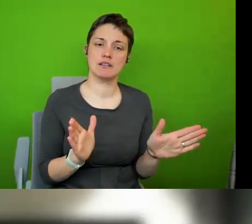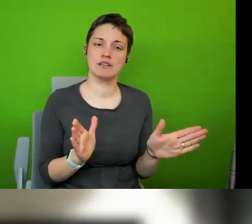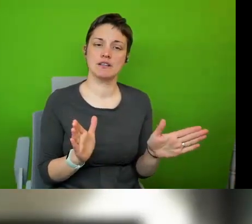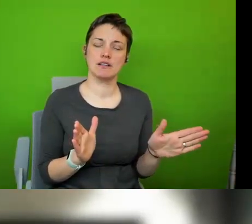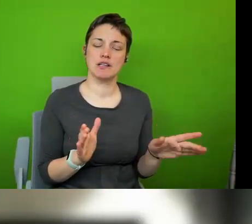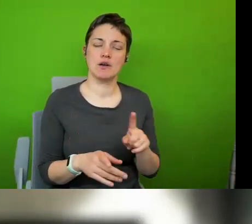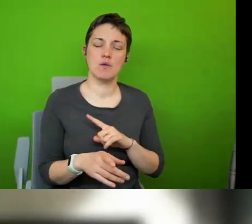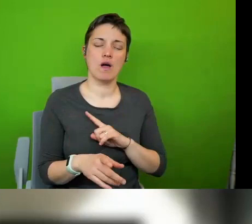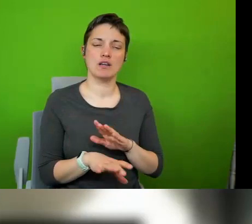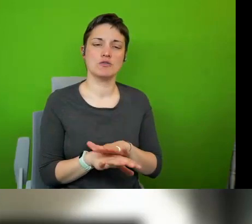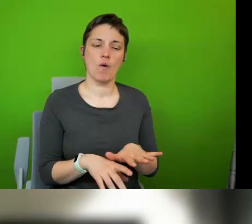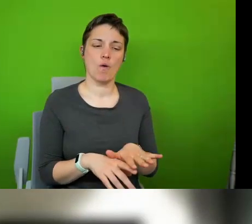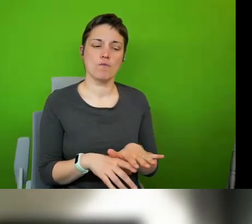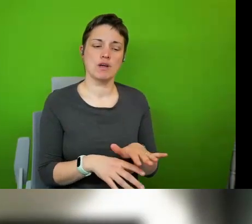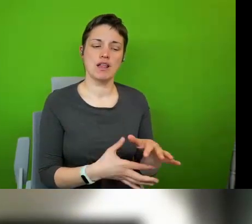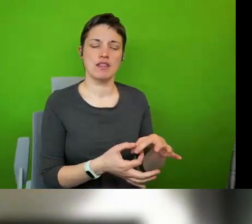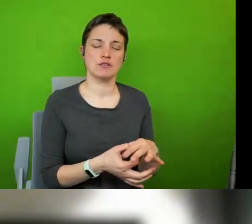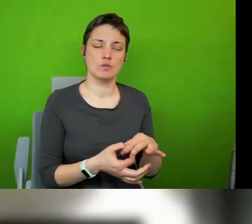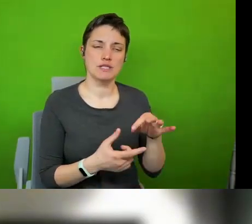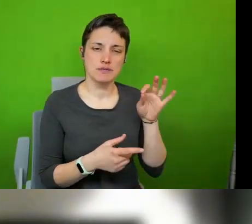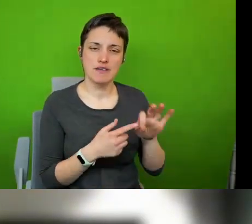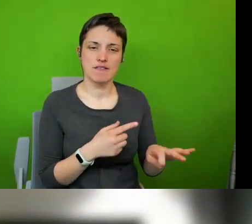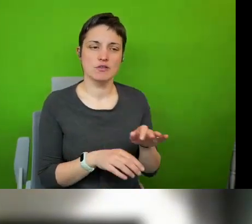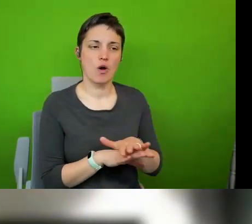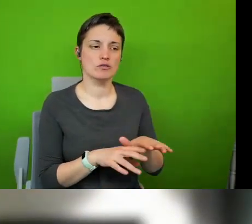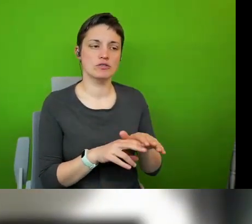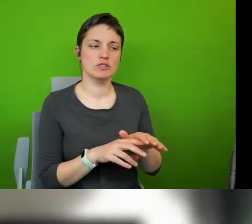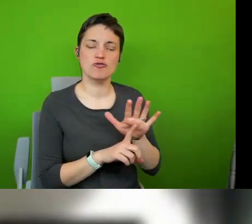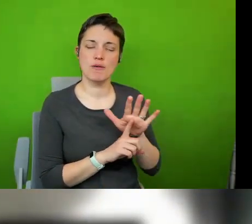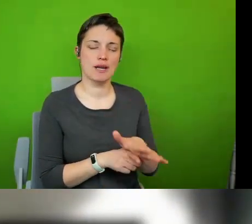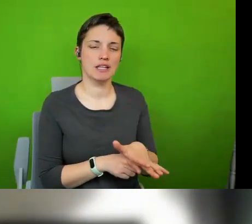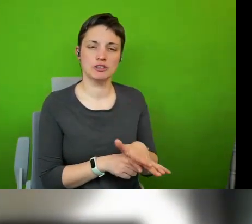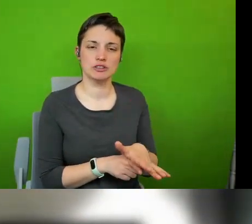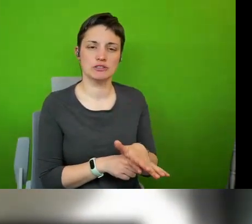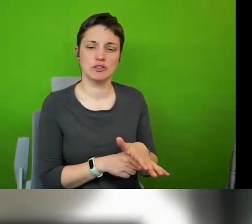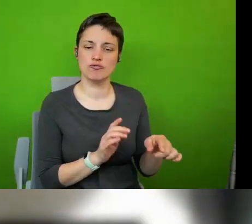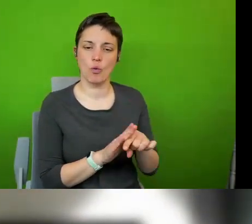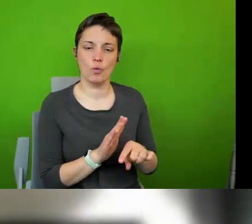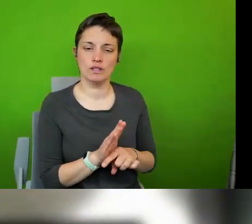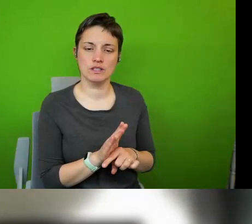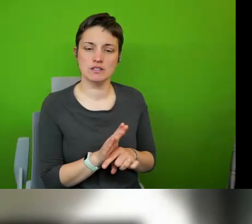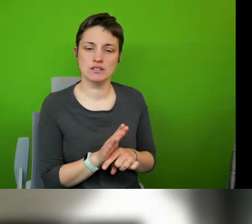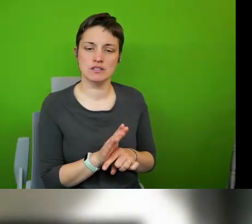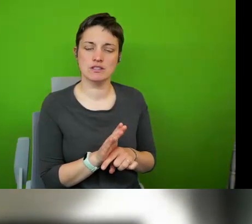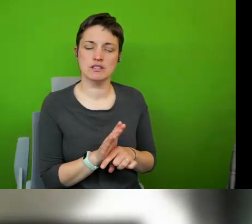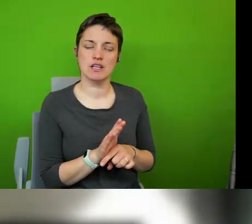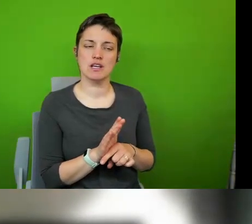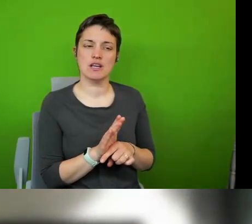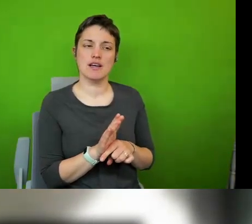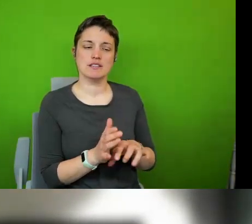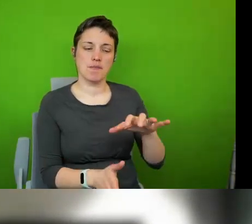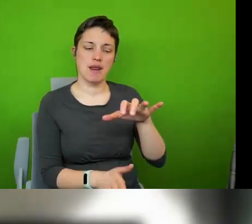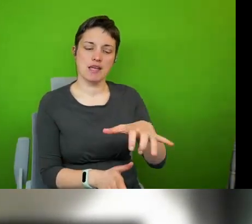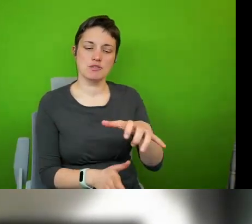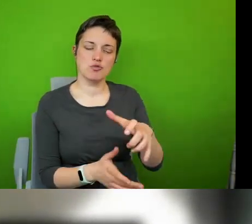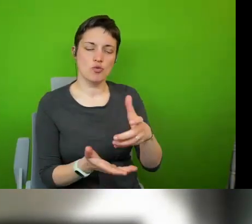on specific non-discrimination laws it's more a venue also to address equality or inequality